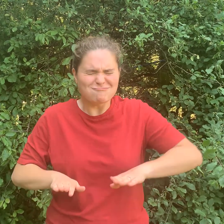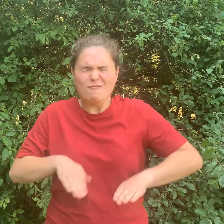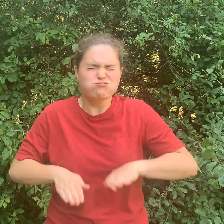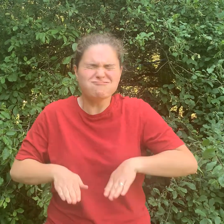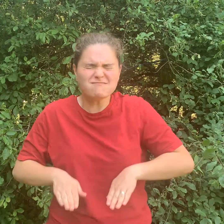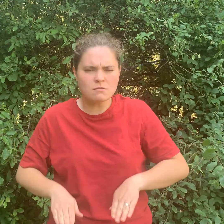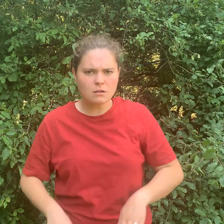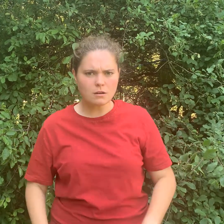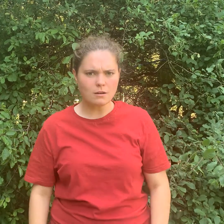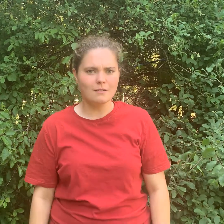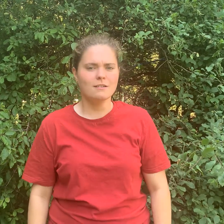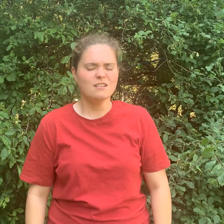shoes for me.